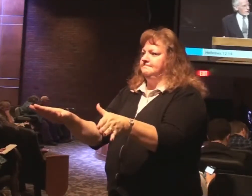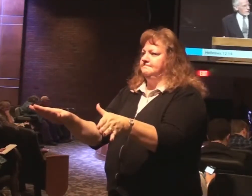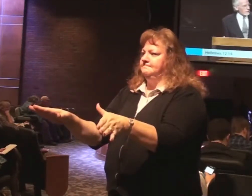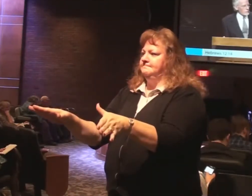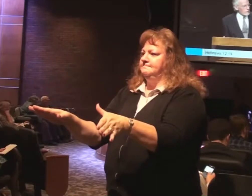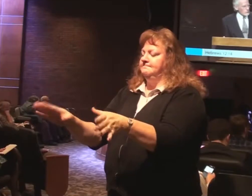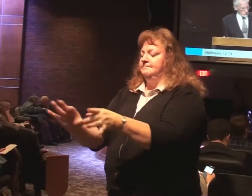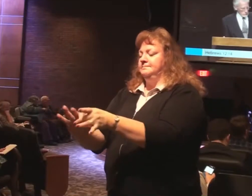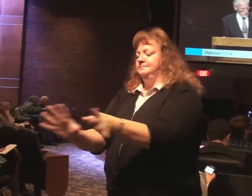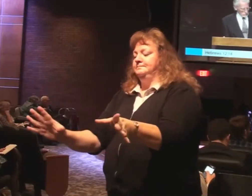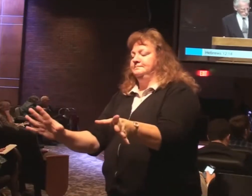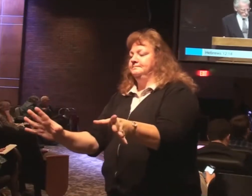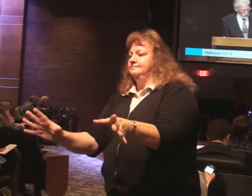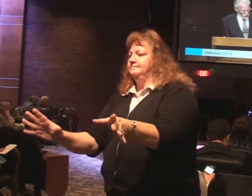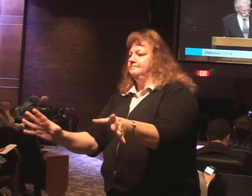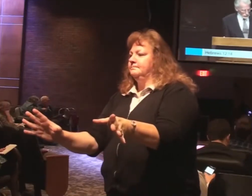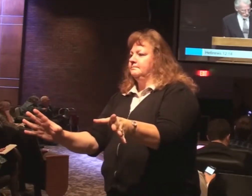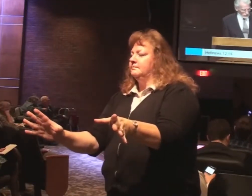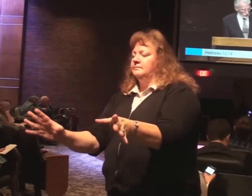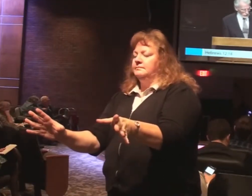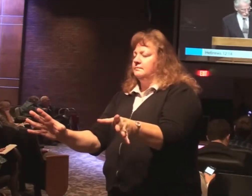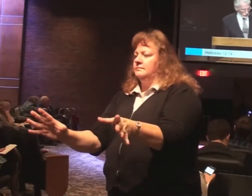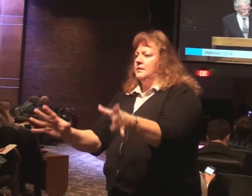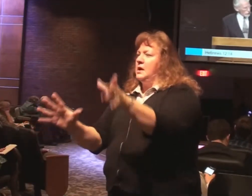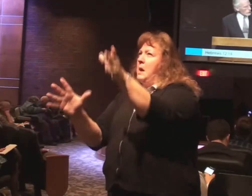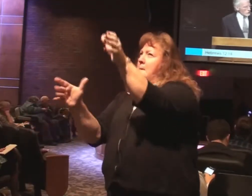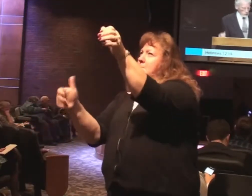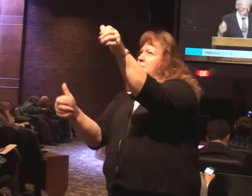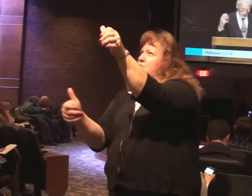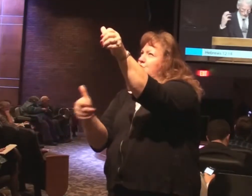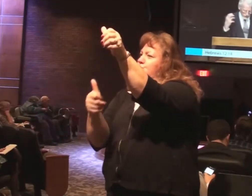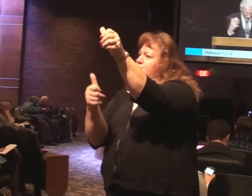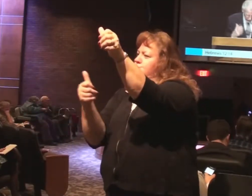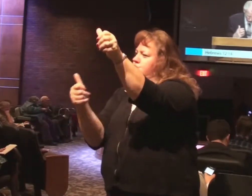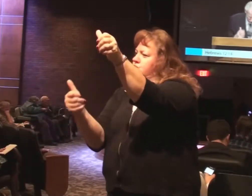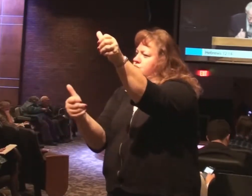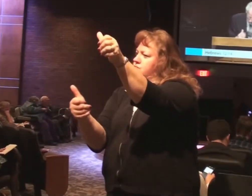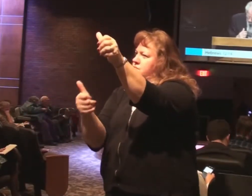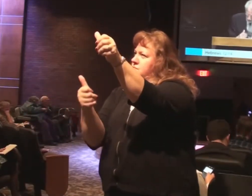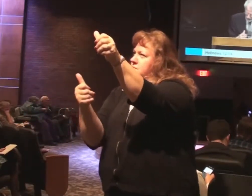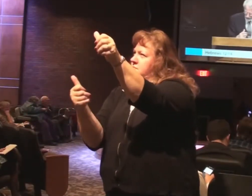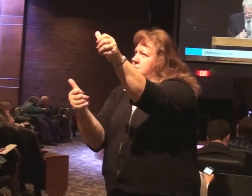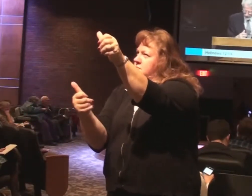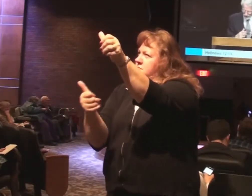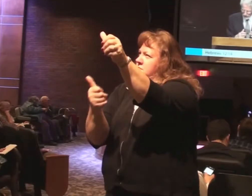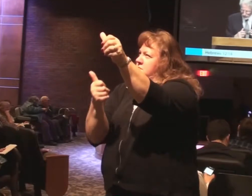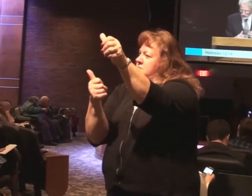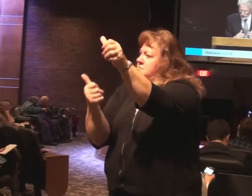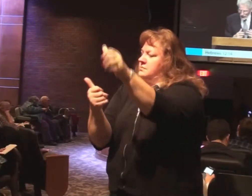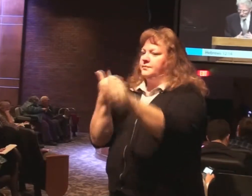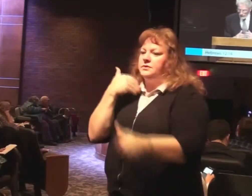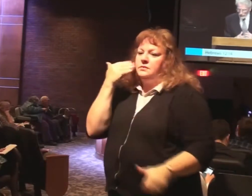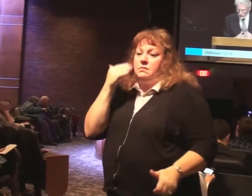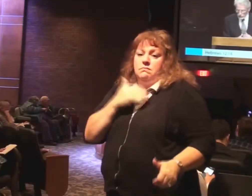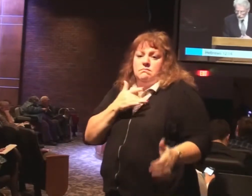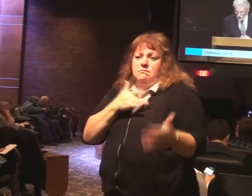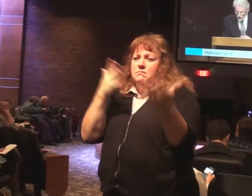We want to pursue. That's a strong word. To note. Intense pursuit. You know. Our desire here is strong.